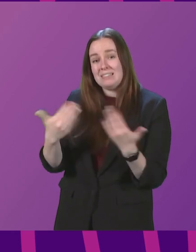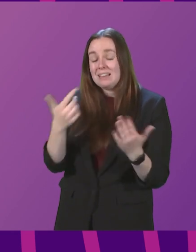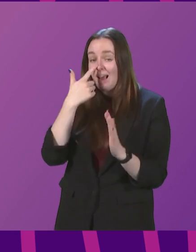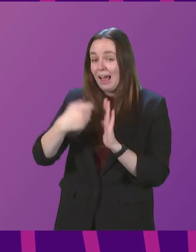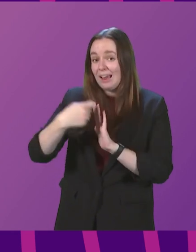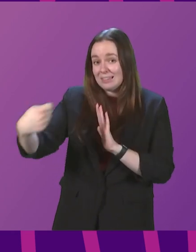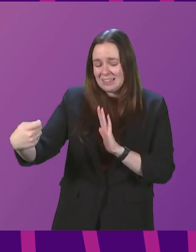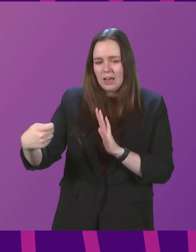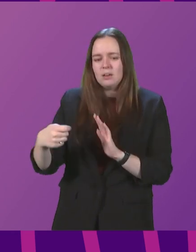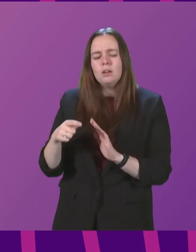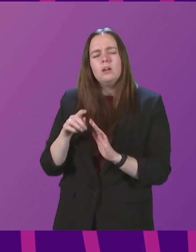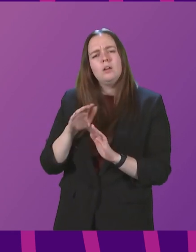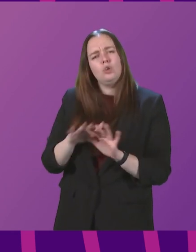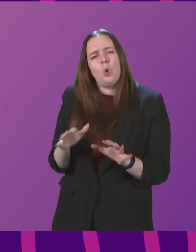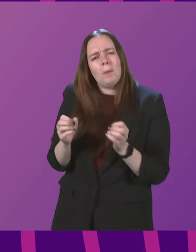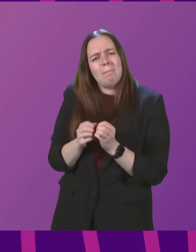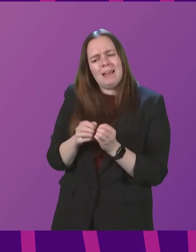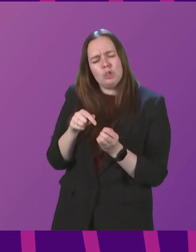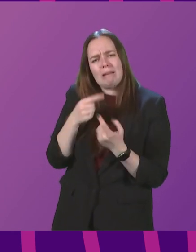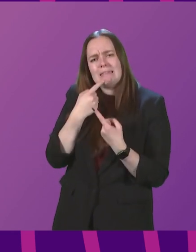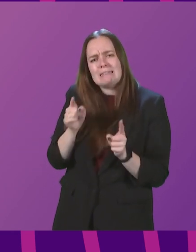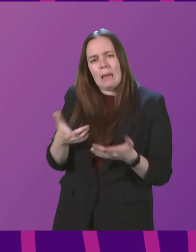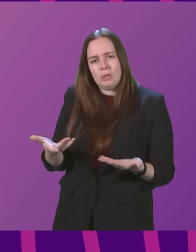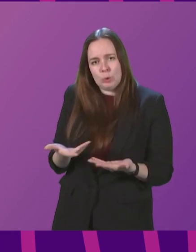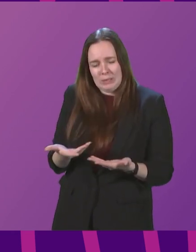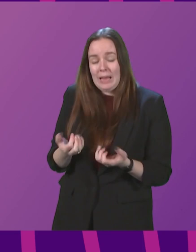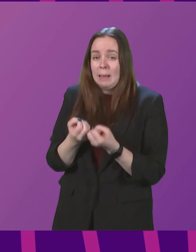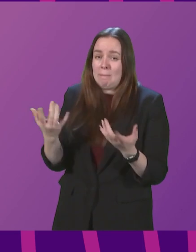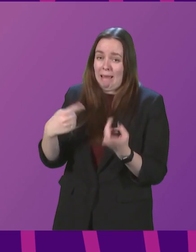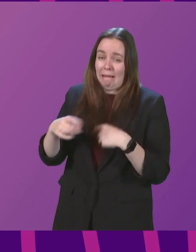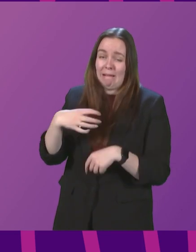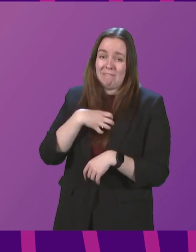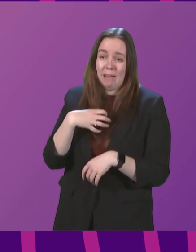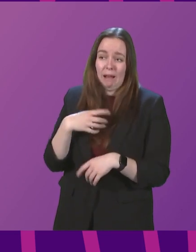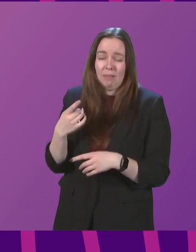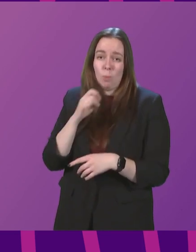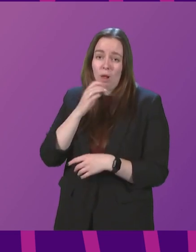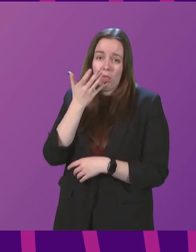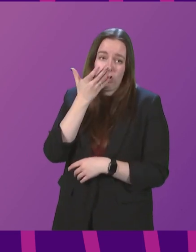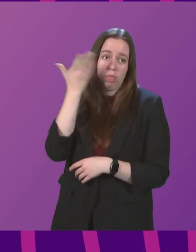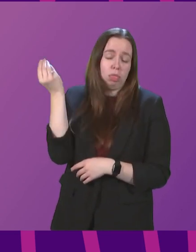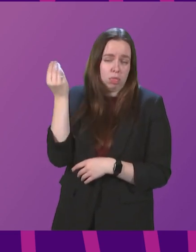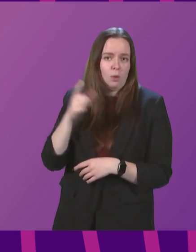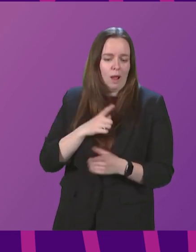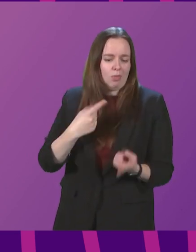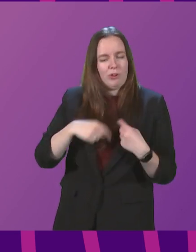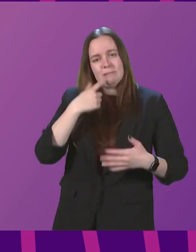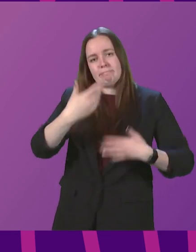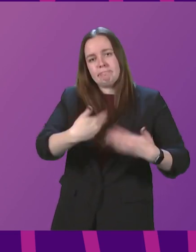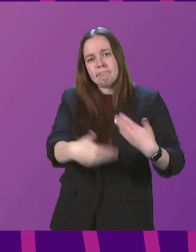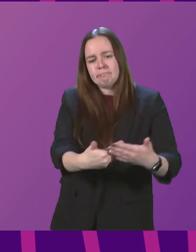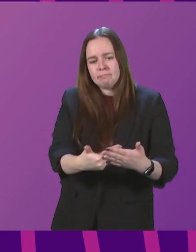were not mentioned in the statement today. Many of them fear that they are being forgotten as the rest of us move on.